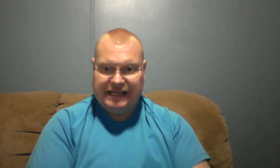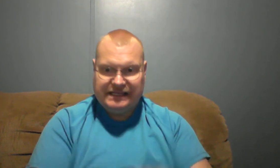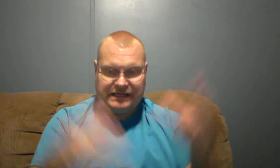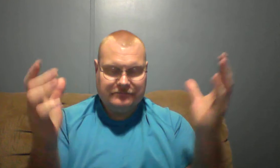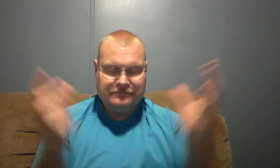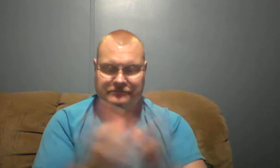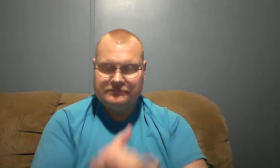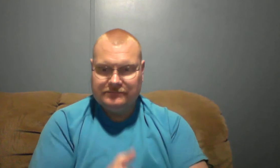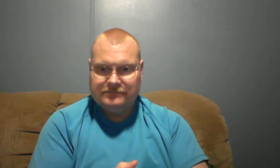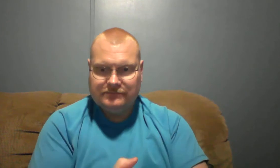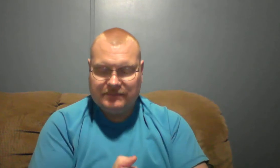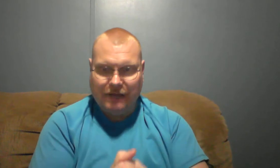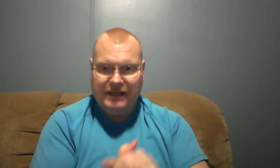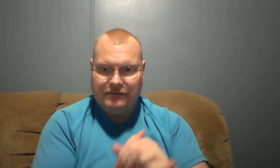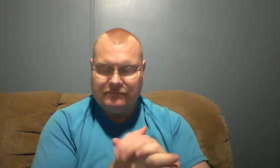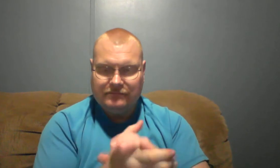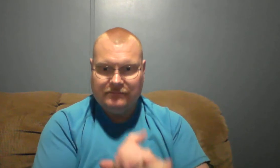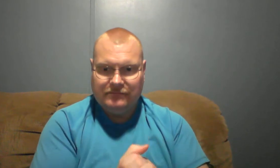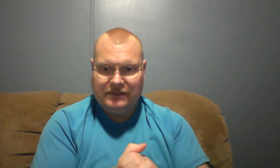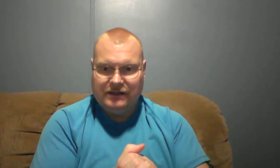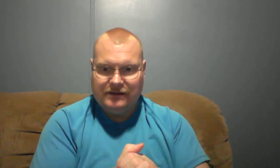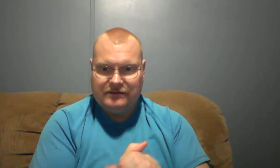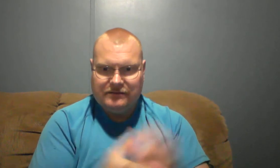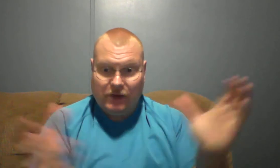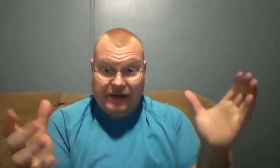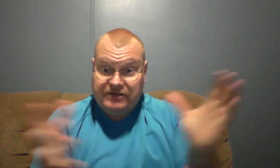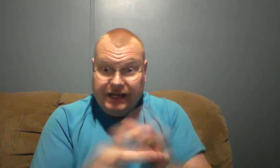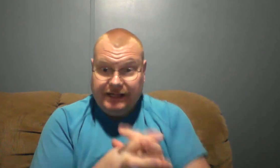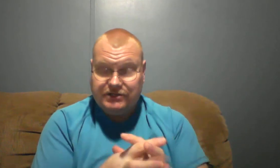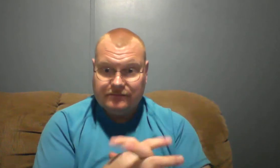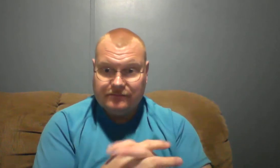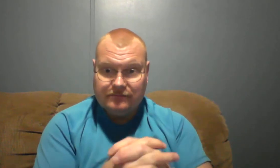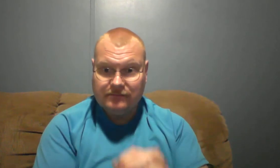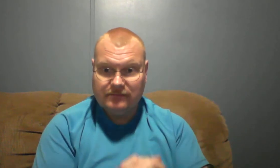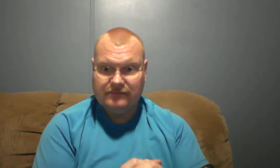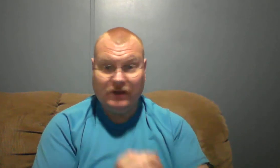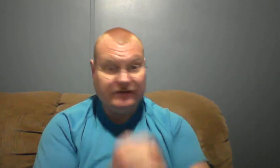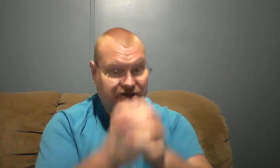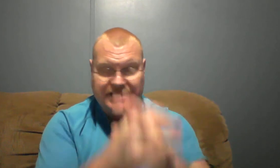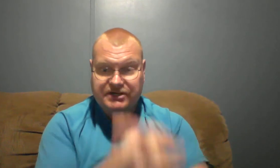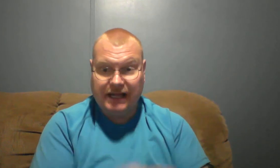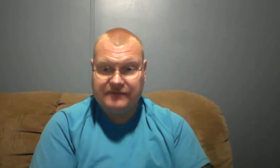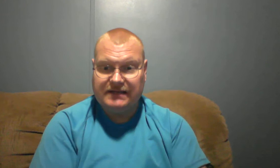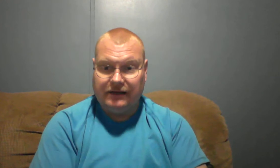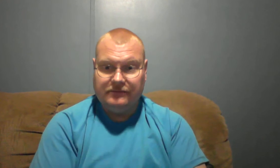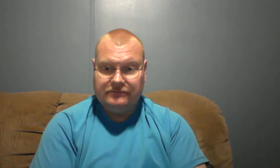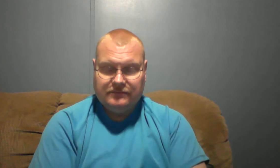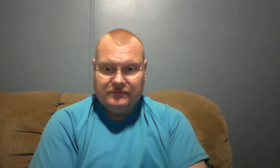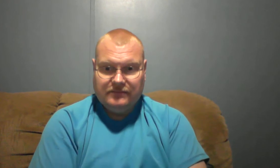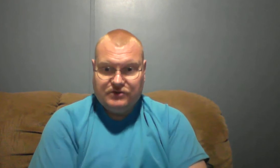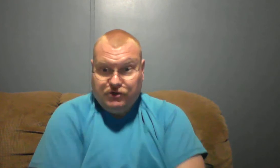easy. Come in. Don't have to change. Don't have to change your lifestyle. Sure.